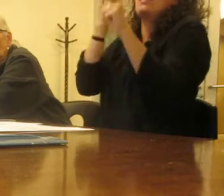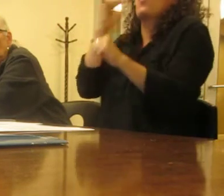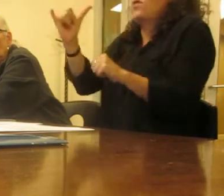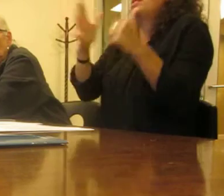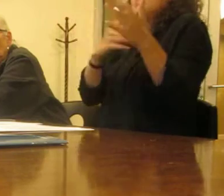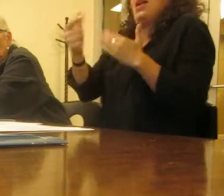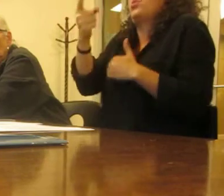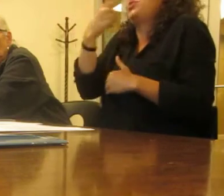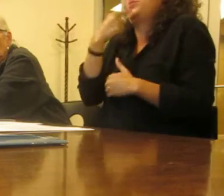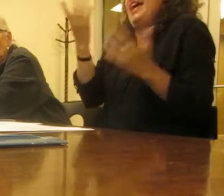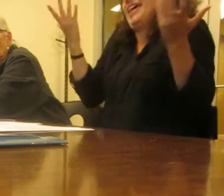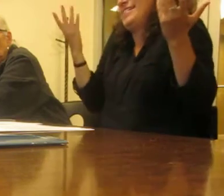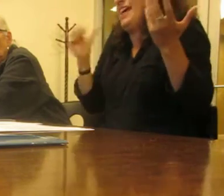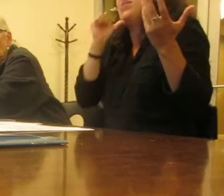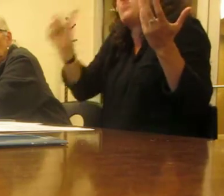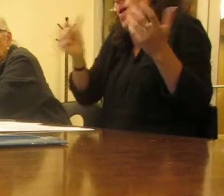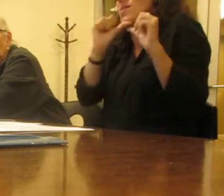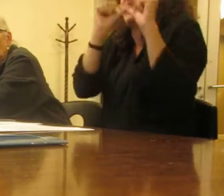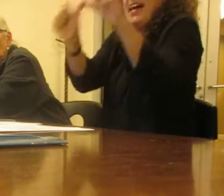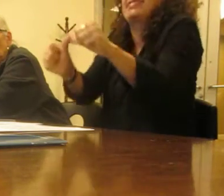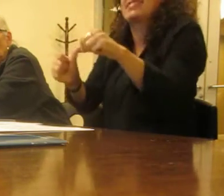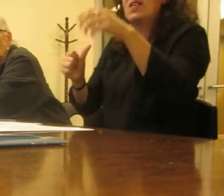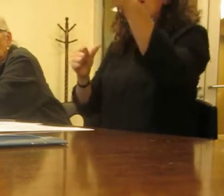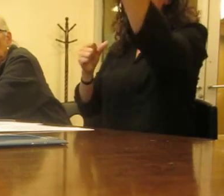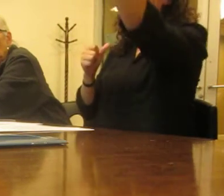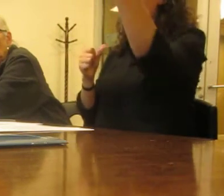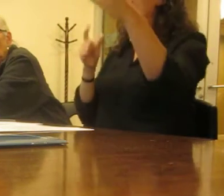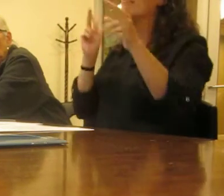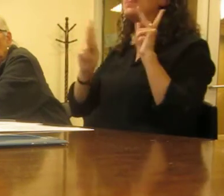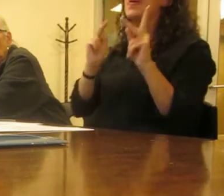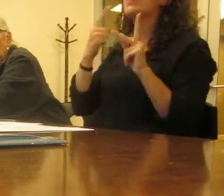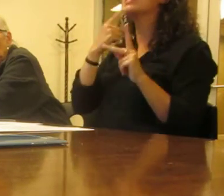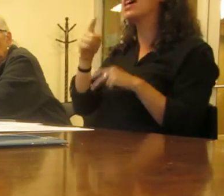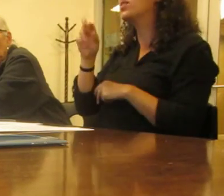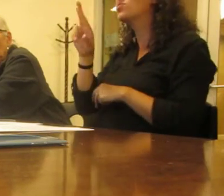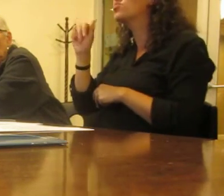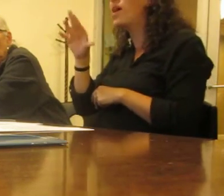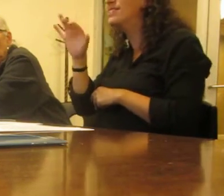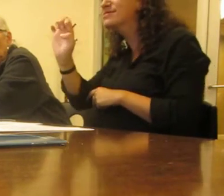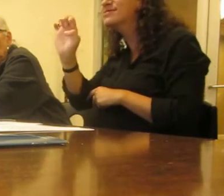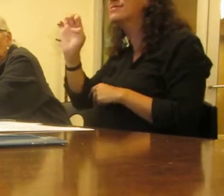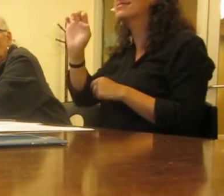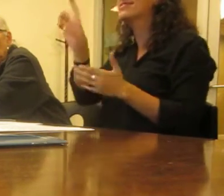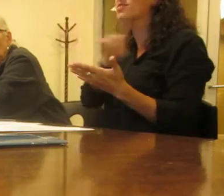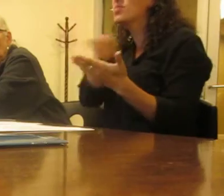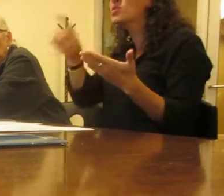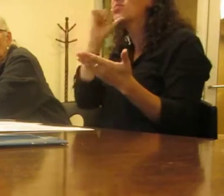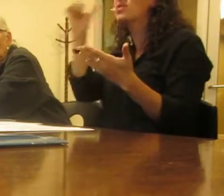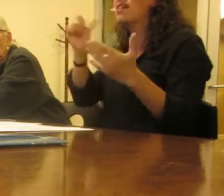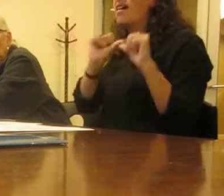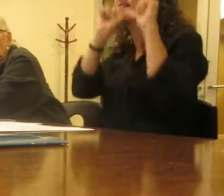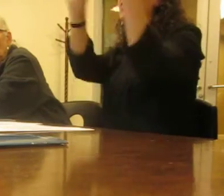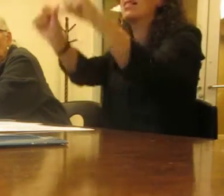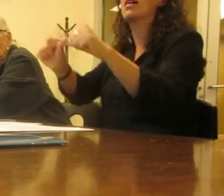thought racism and discrimination was going to be here for a long time or we would never have a black president and it happened.